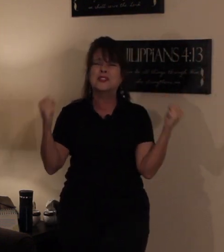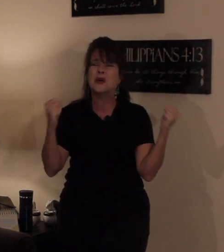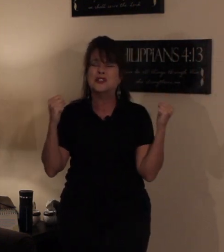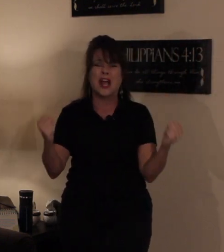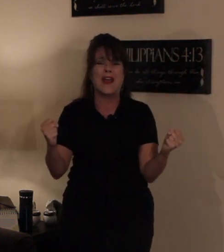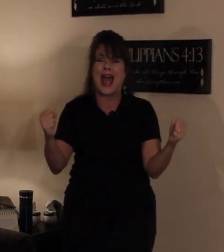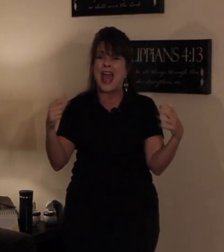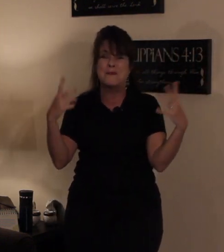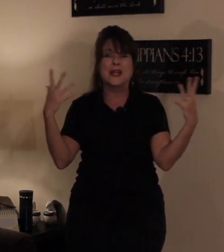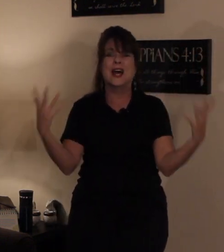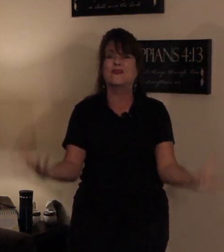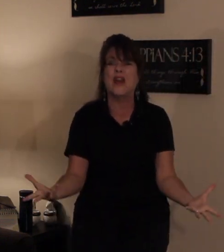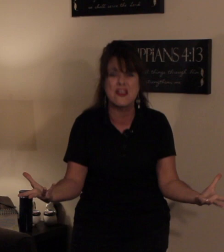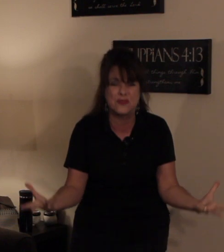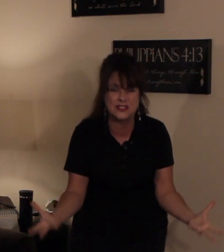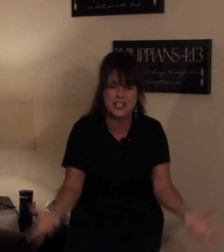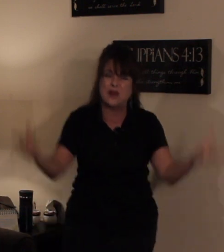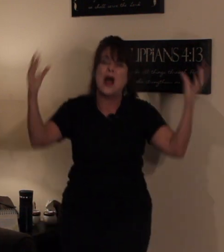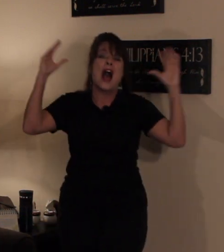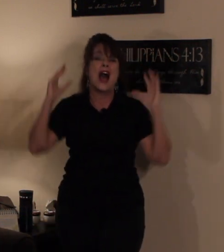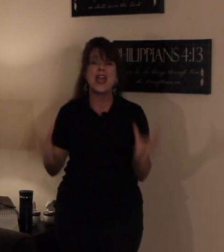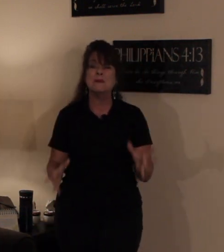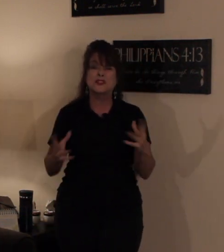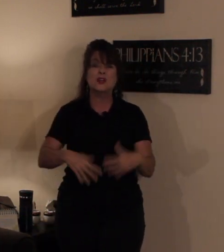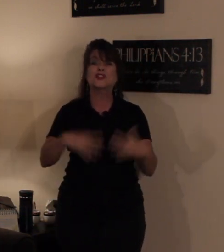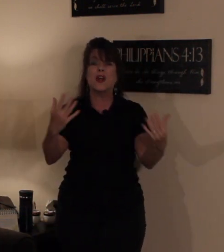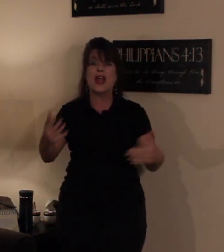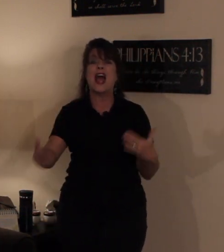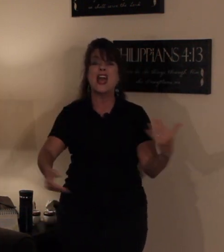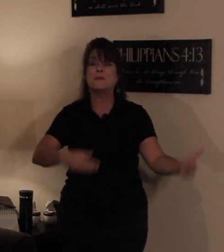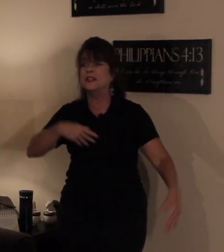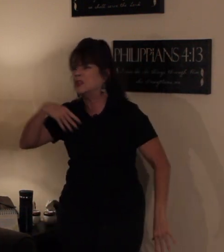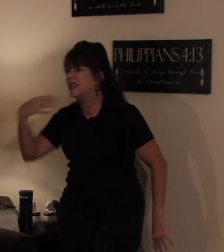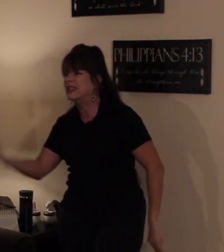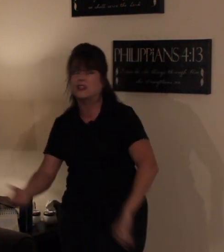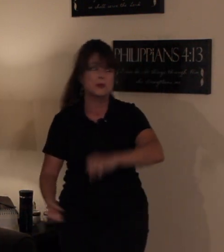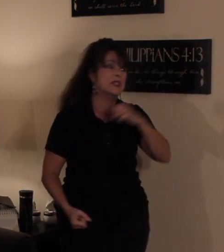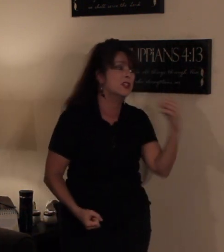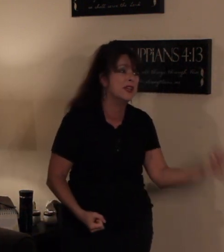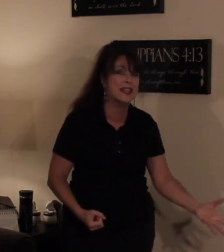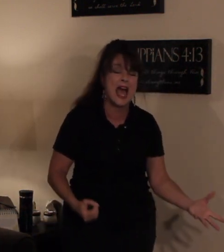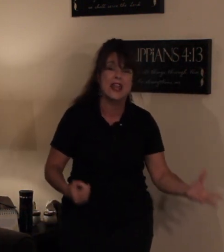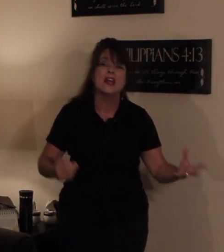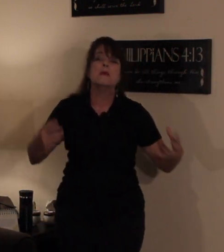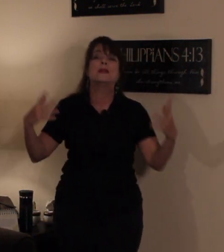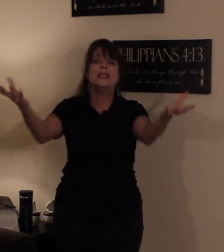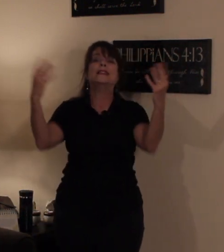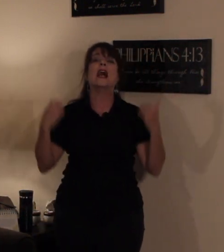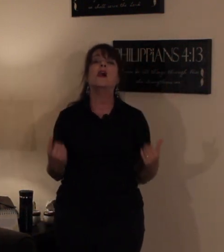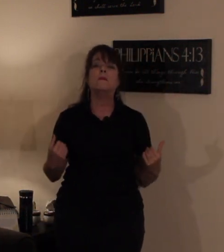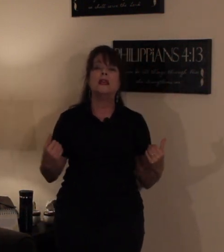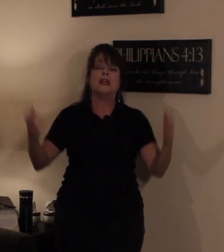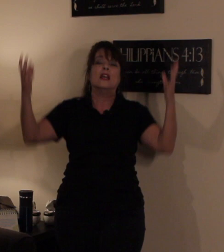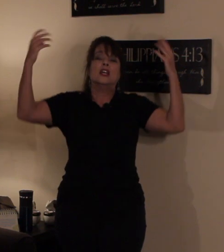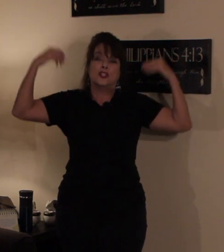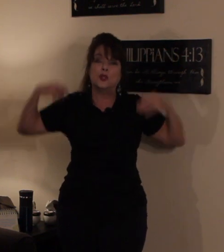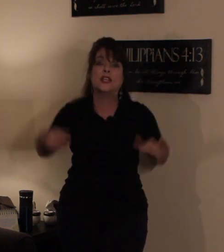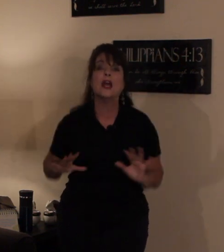so sorry I have been unfaithful to you. I am so sorry I have been doing this or been doing that. Please help me to get